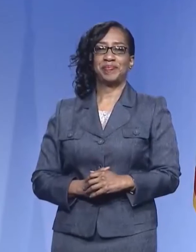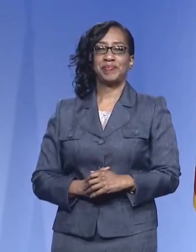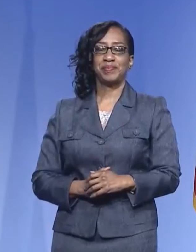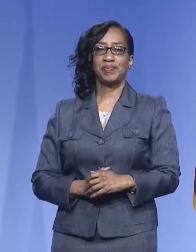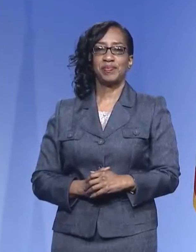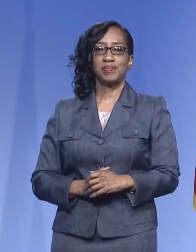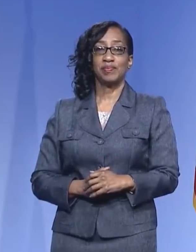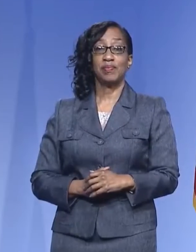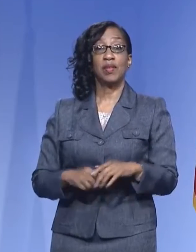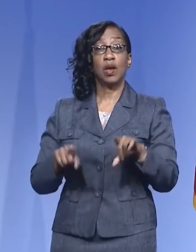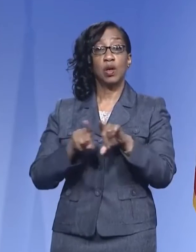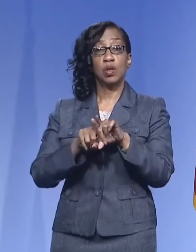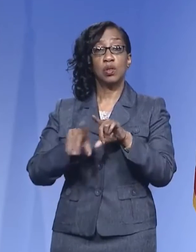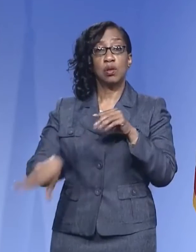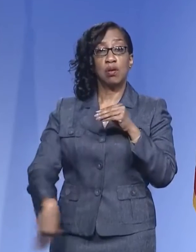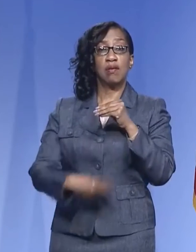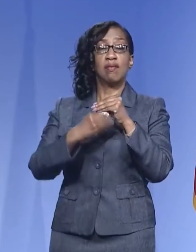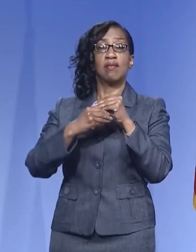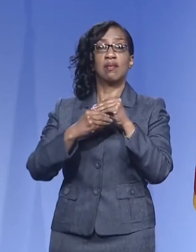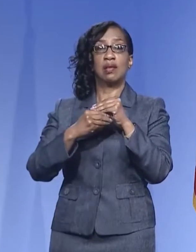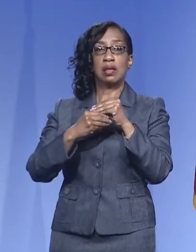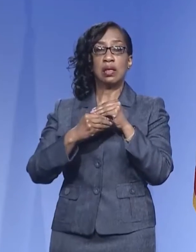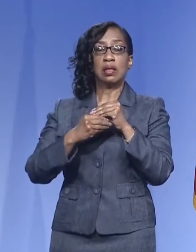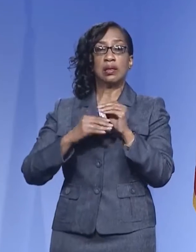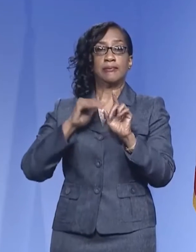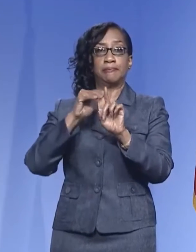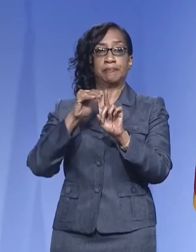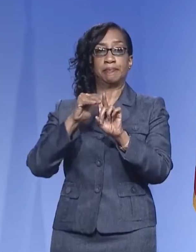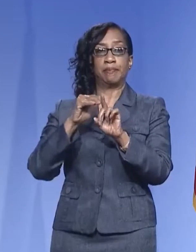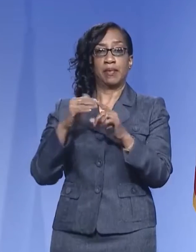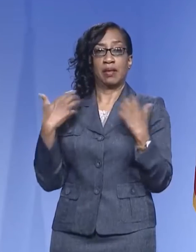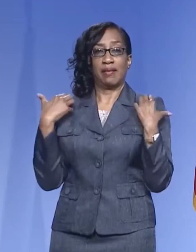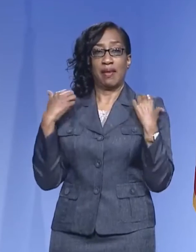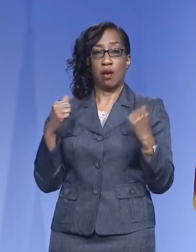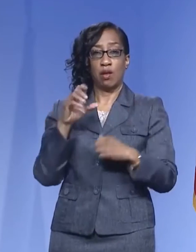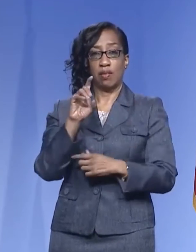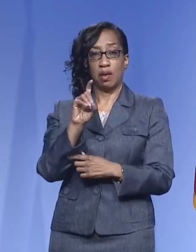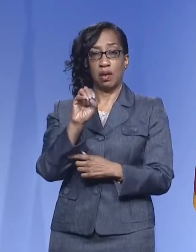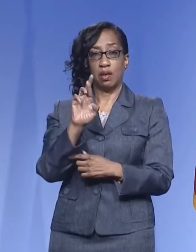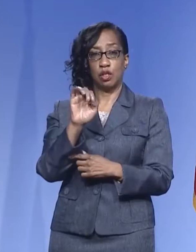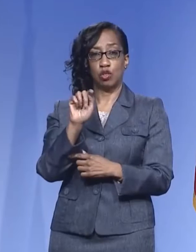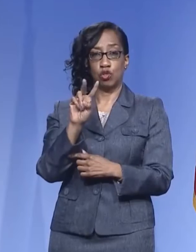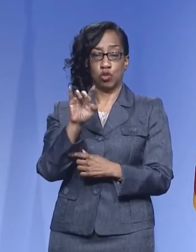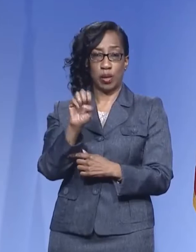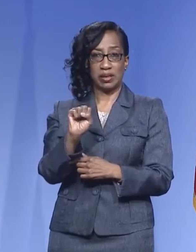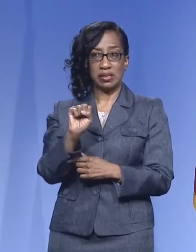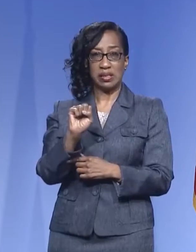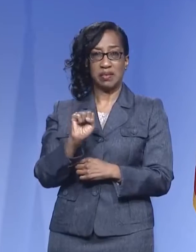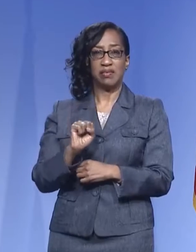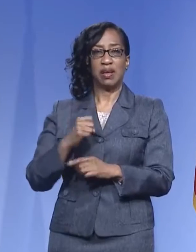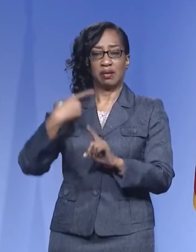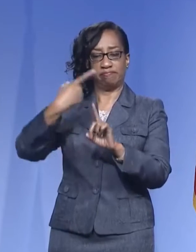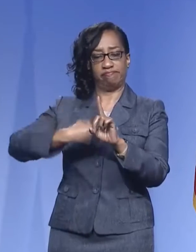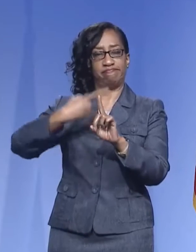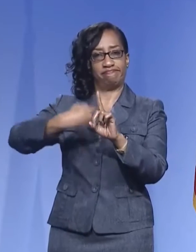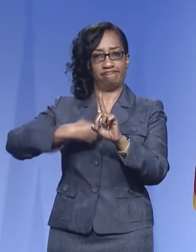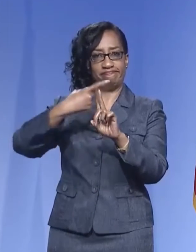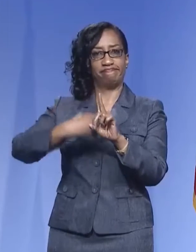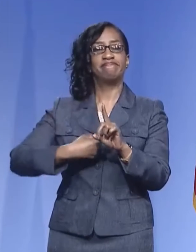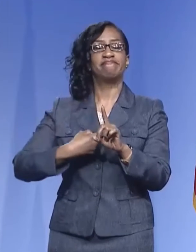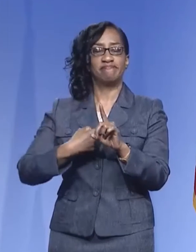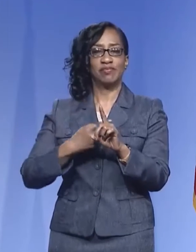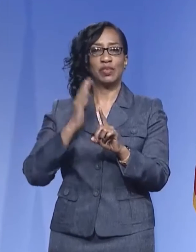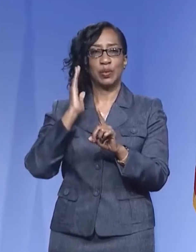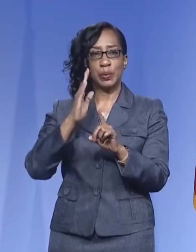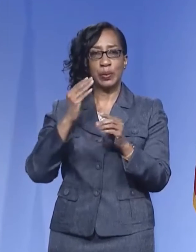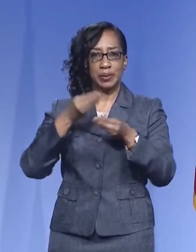In addition to that I'll just put a reminder that the health directives are scheduled to come out every 30 days and so the next health directive